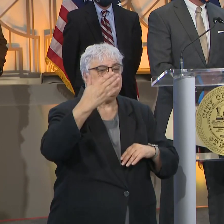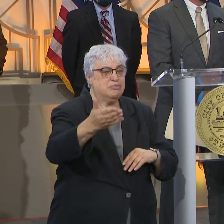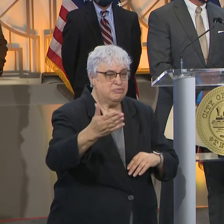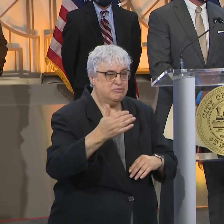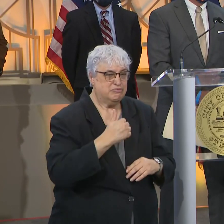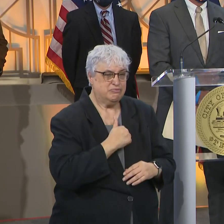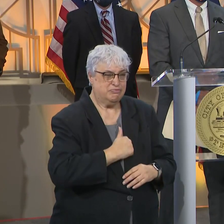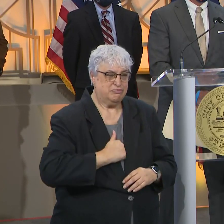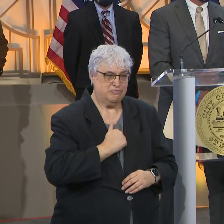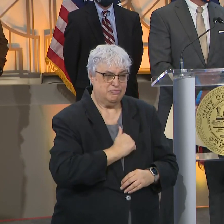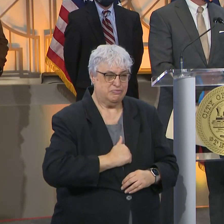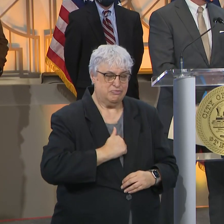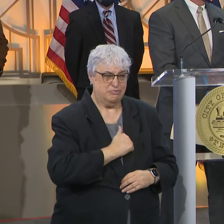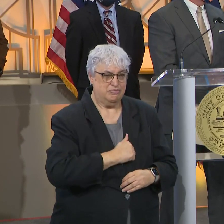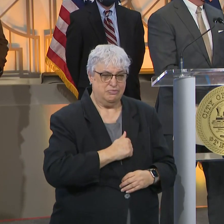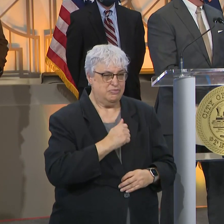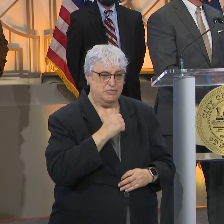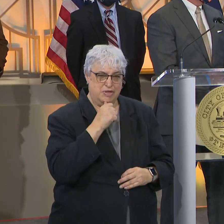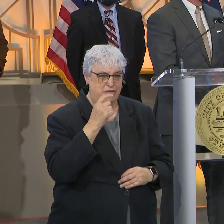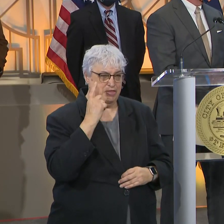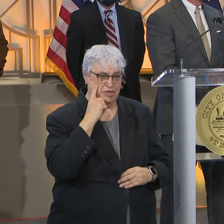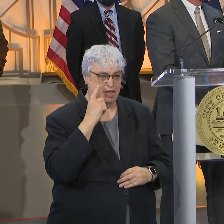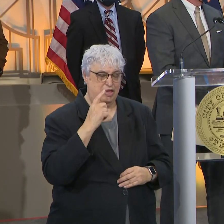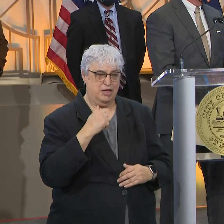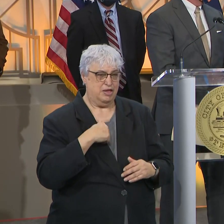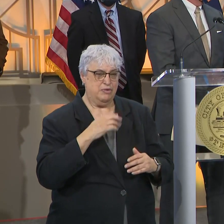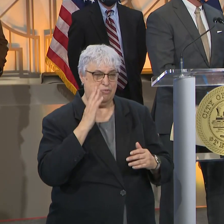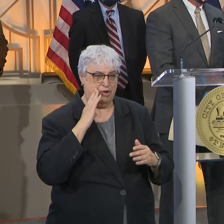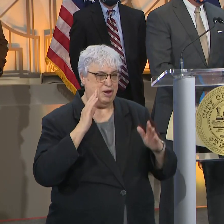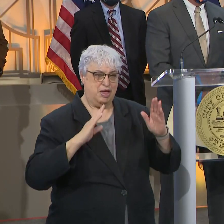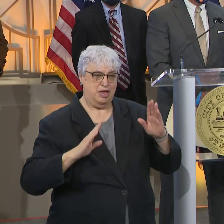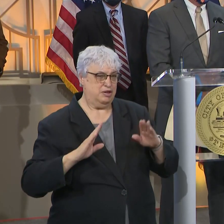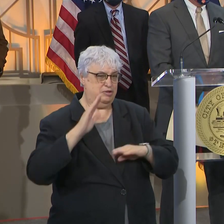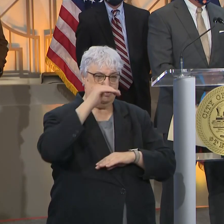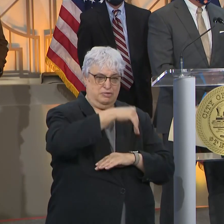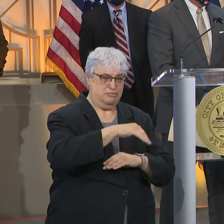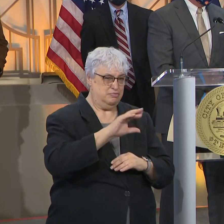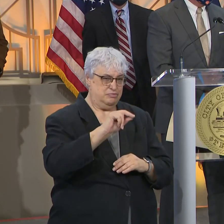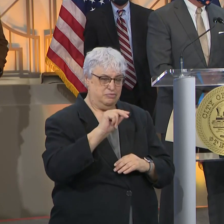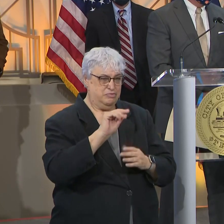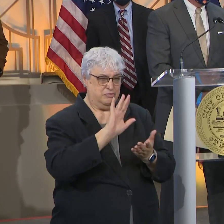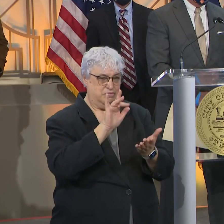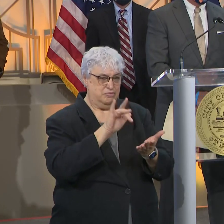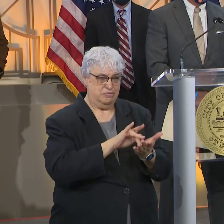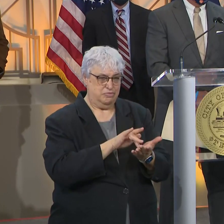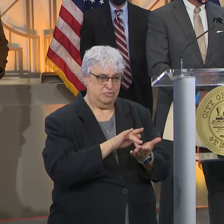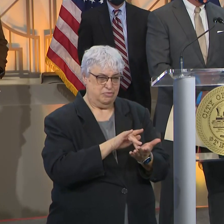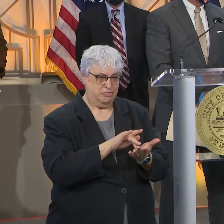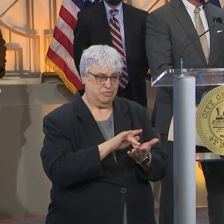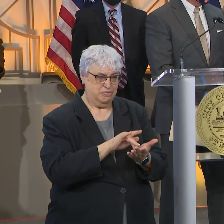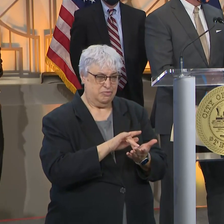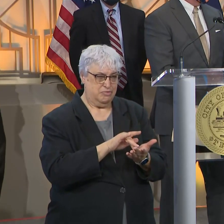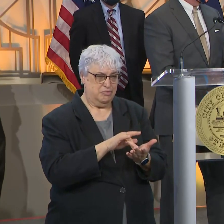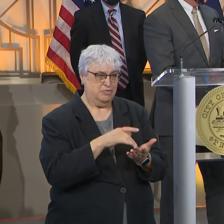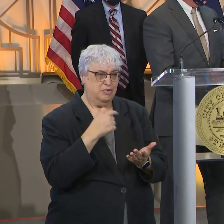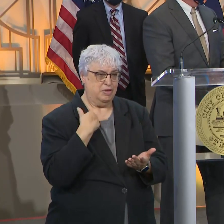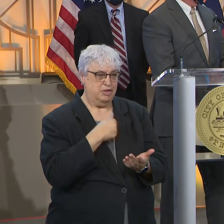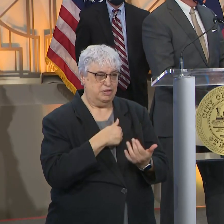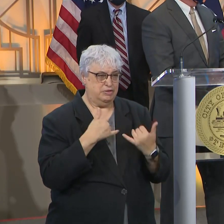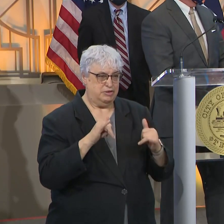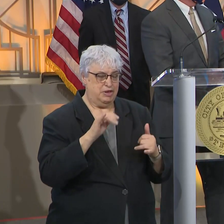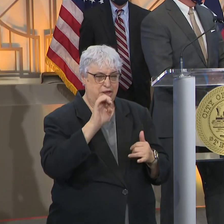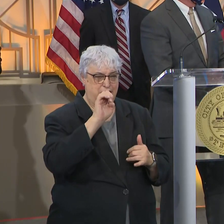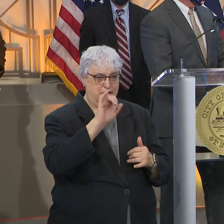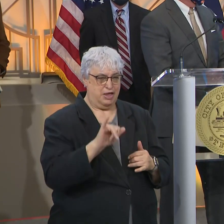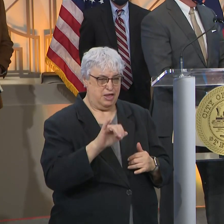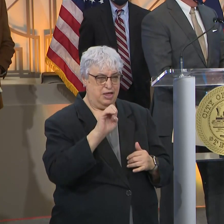unfortunately, I'm afraid I don't think that this is where we're ready to crest. As you said, you said you're in the center of the storm, and being from Texas, that makes me think there might be an eye